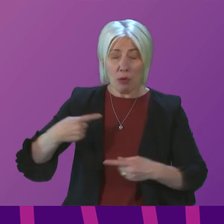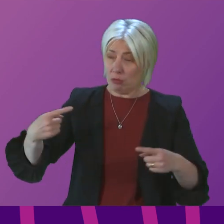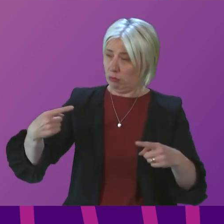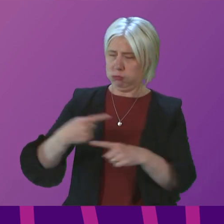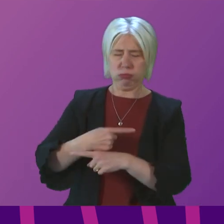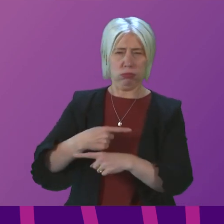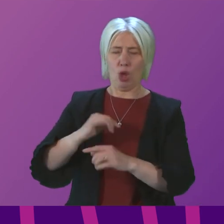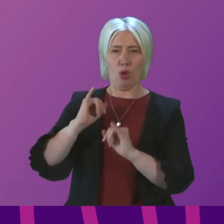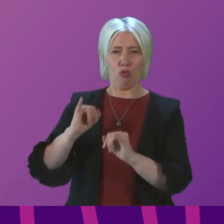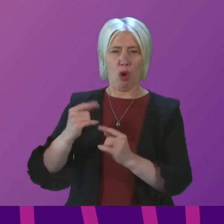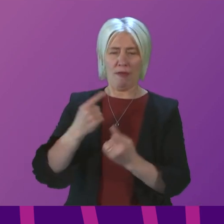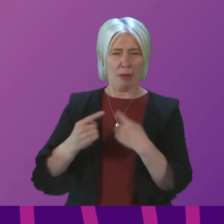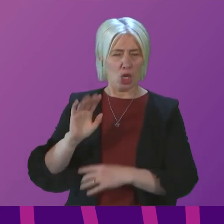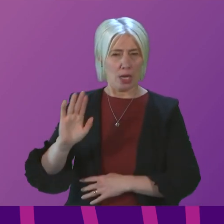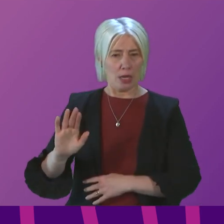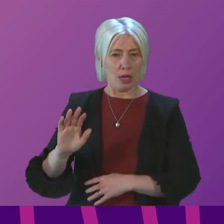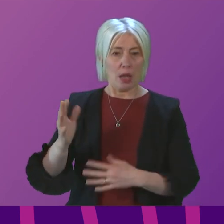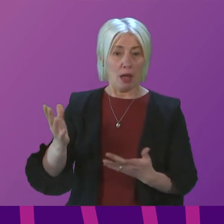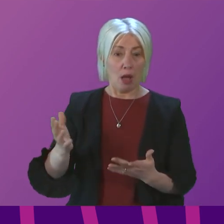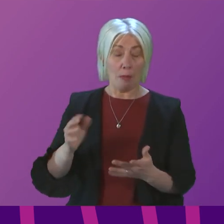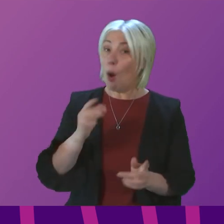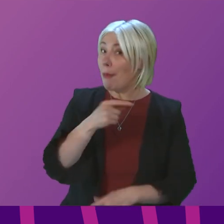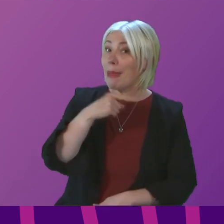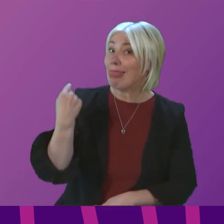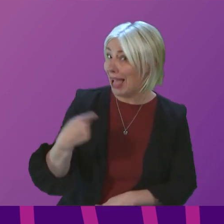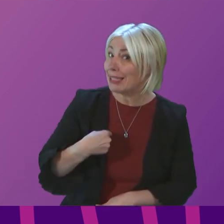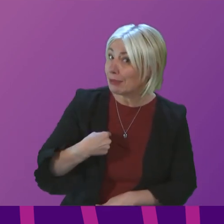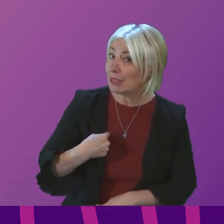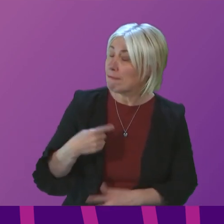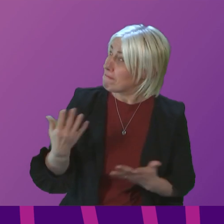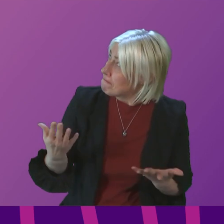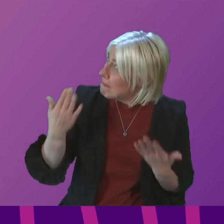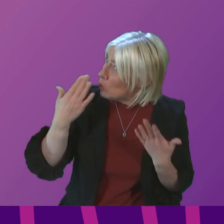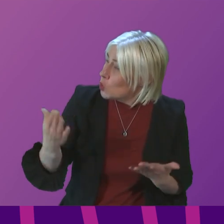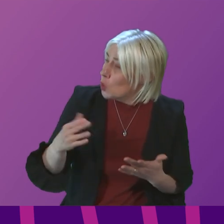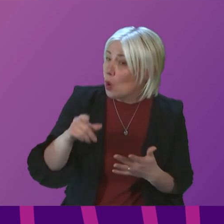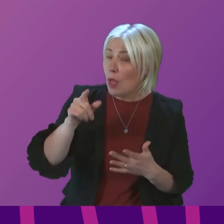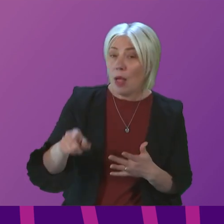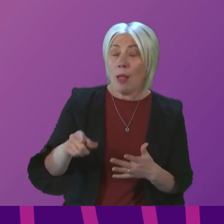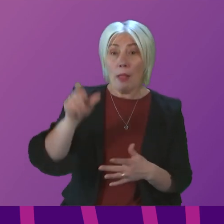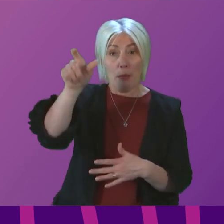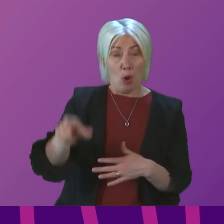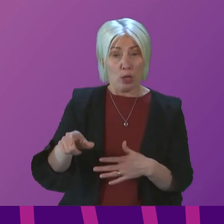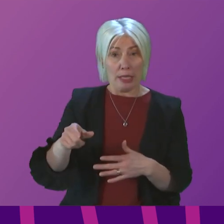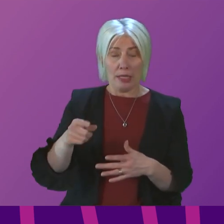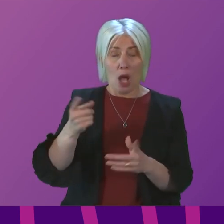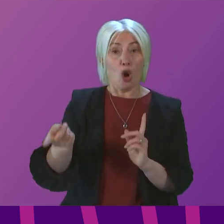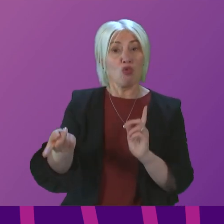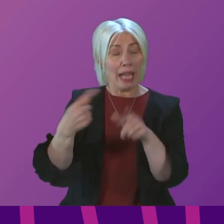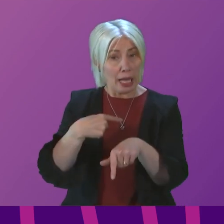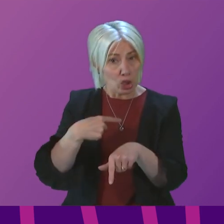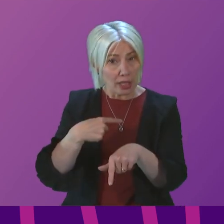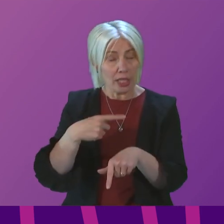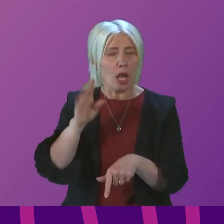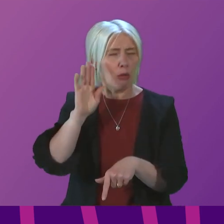this way, or dare I say it, even lied to. That was Amanda Capel's reaction. When she